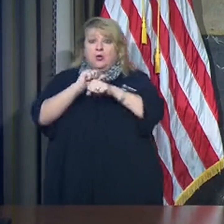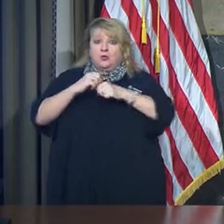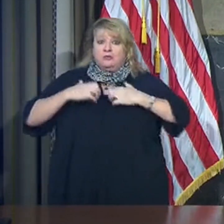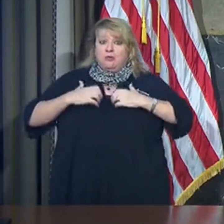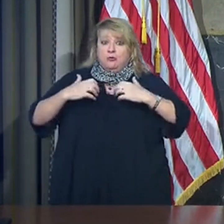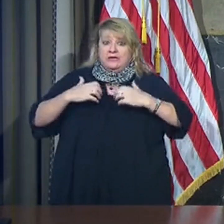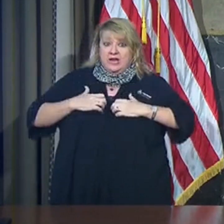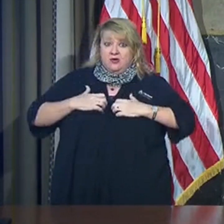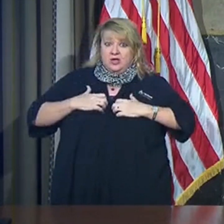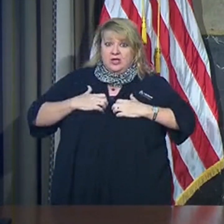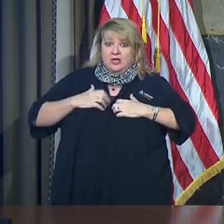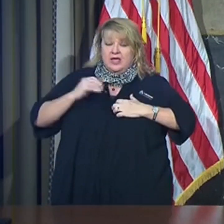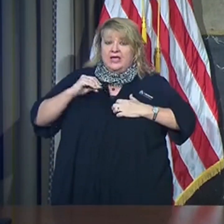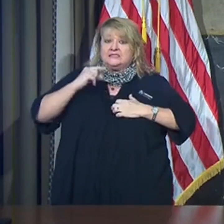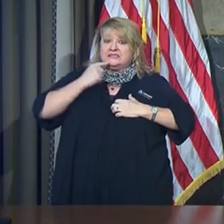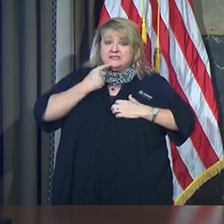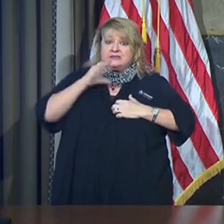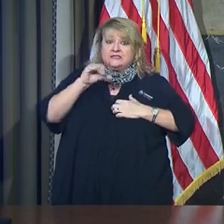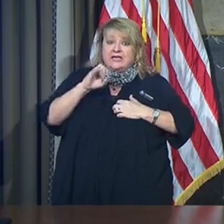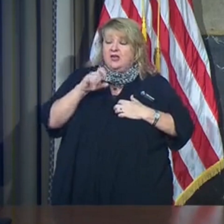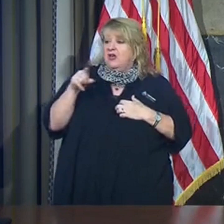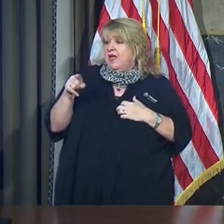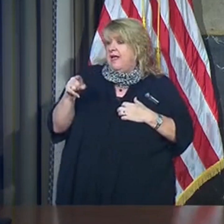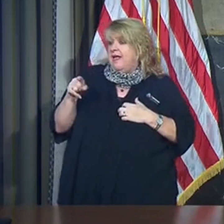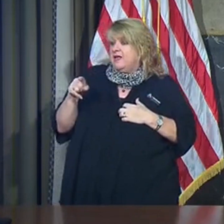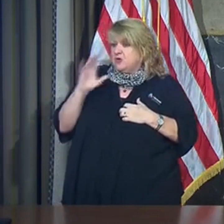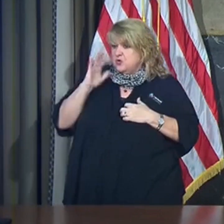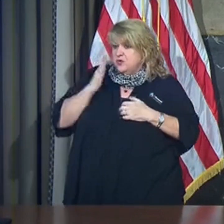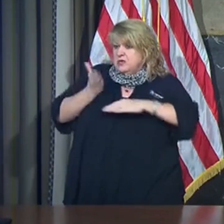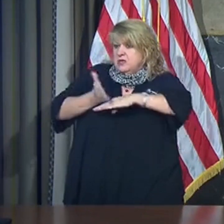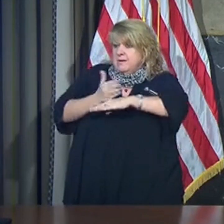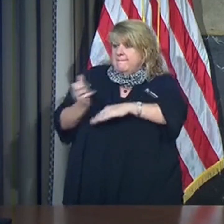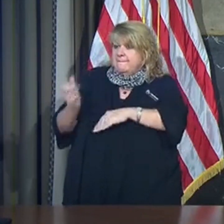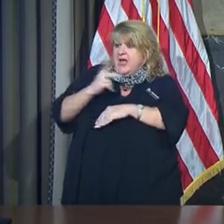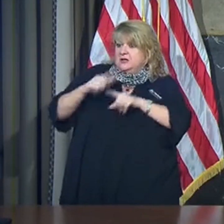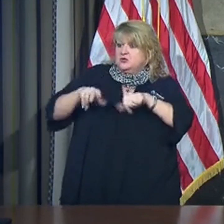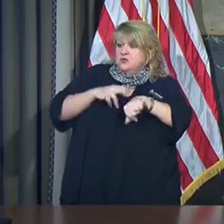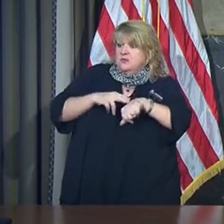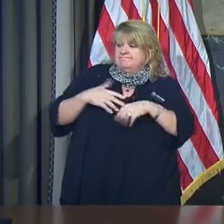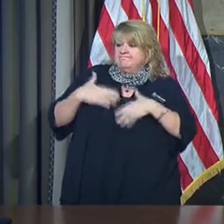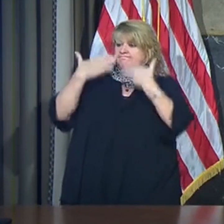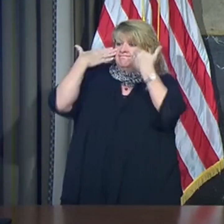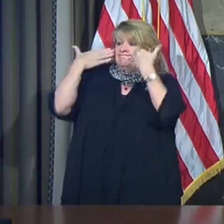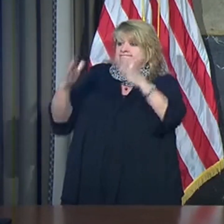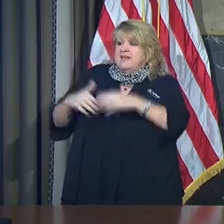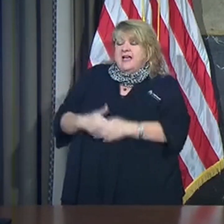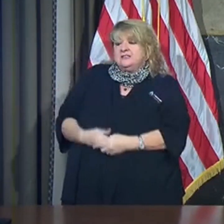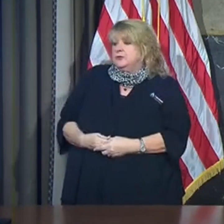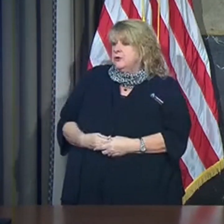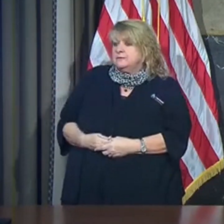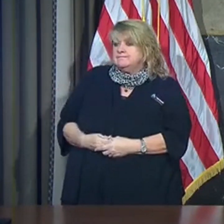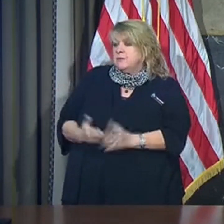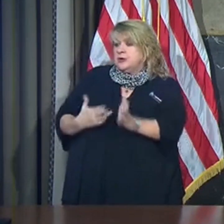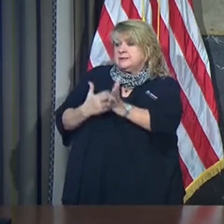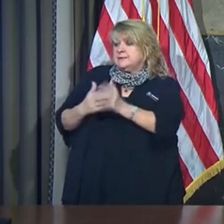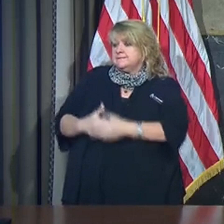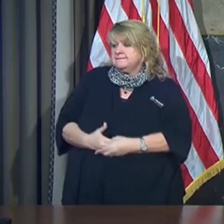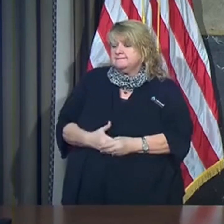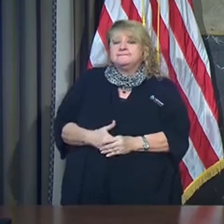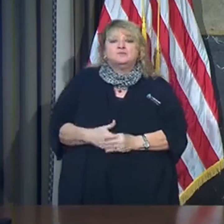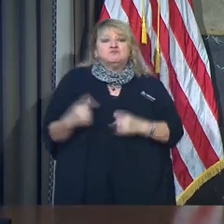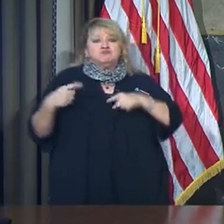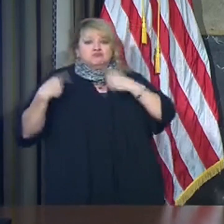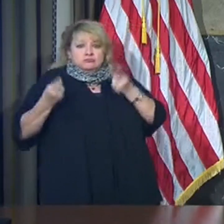clear and very simple. I do not know. Since that time, he's improved, and so he's one of our COVID